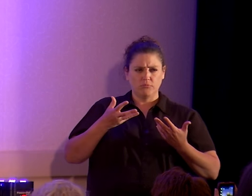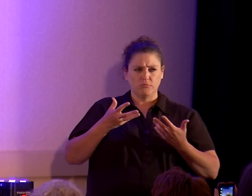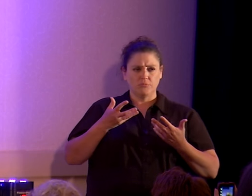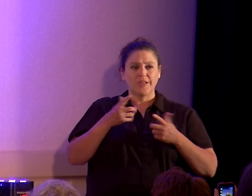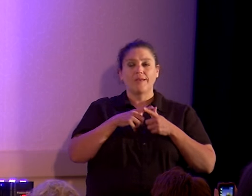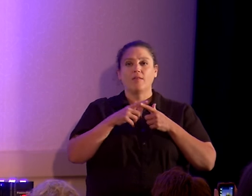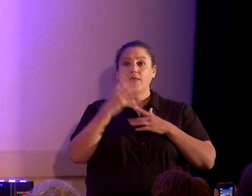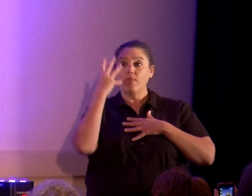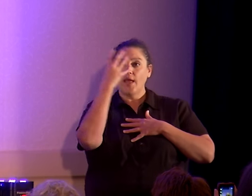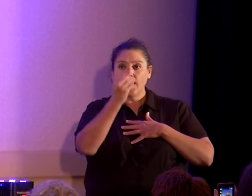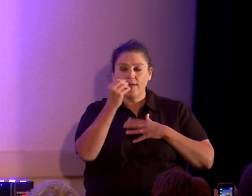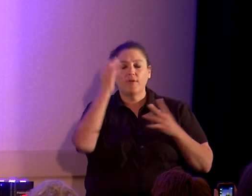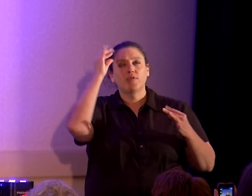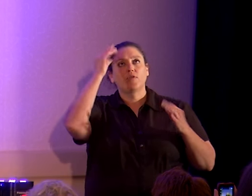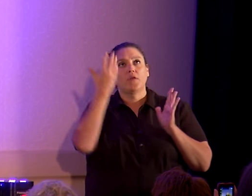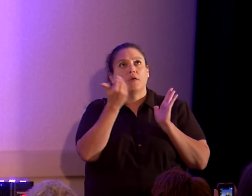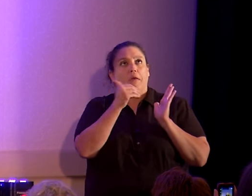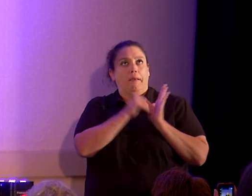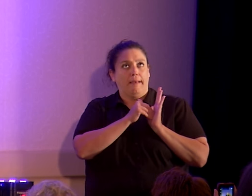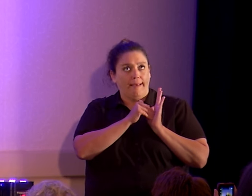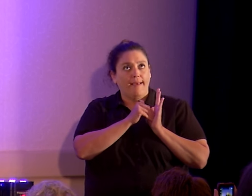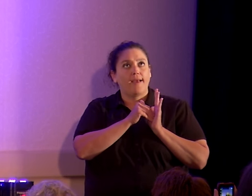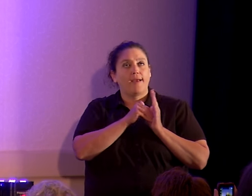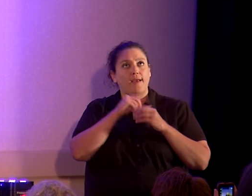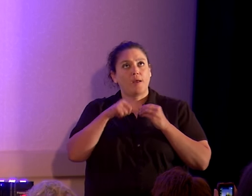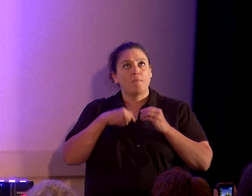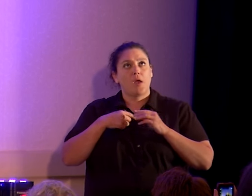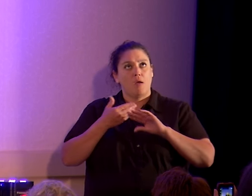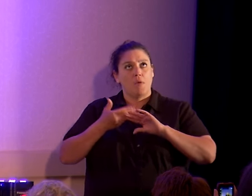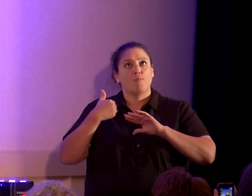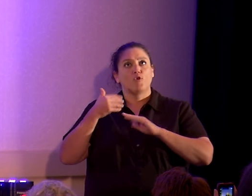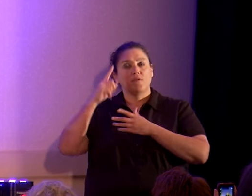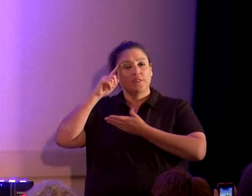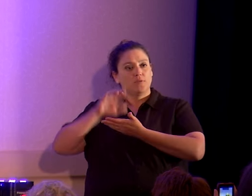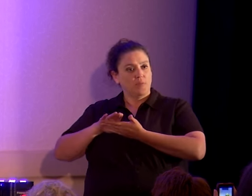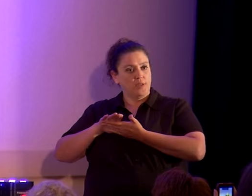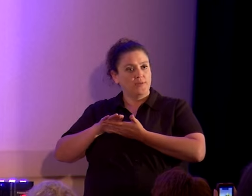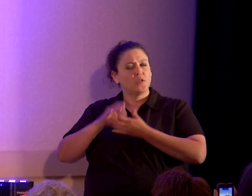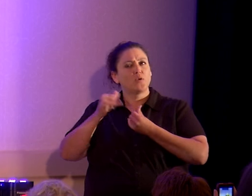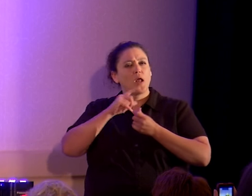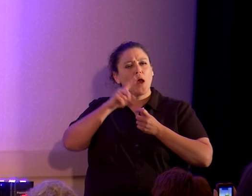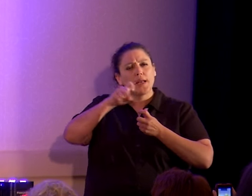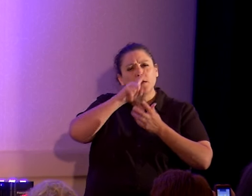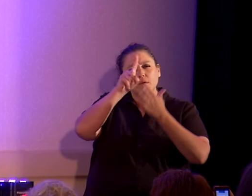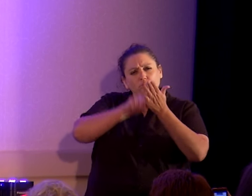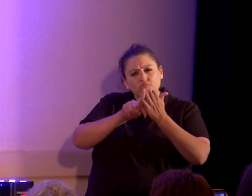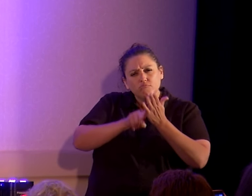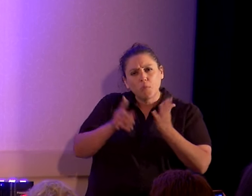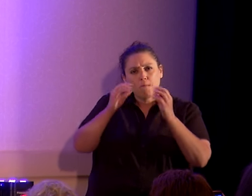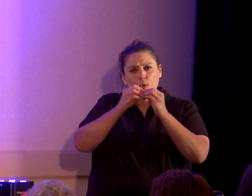rethink what they've always believed. It sends them out to investigate a little further and a little deeper.